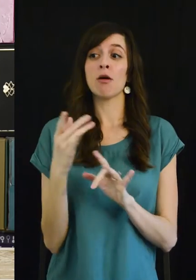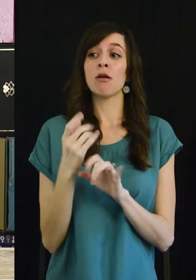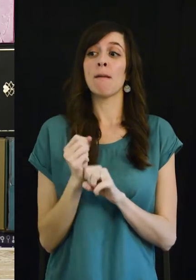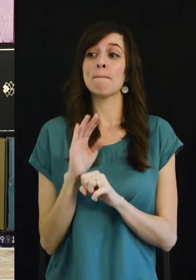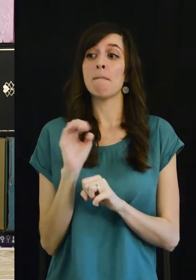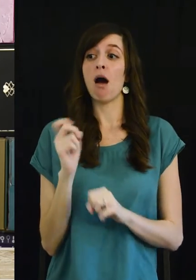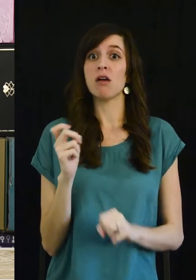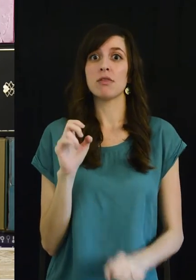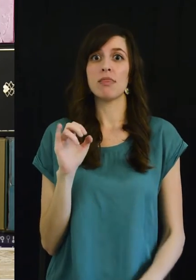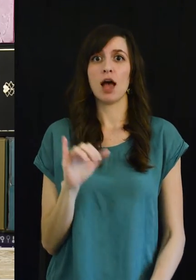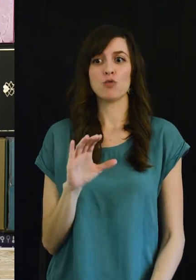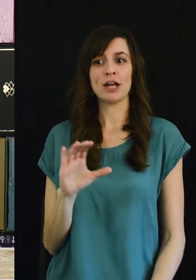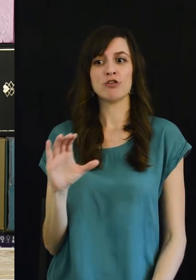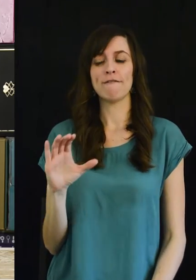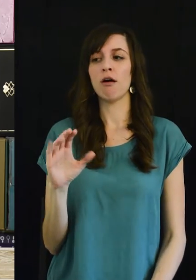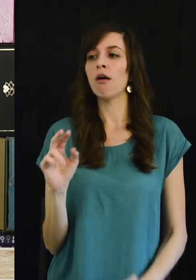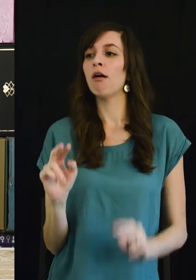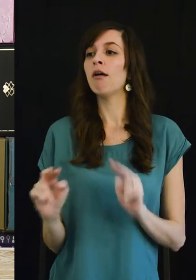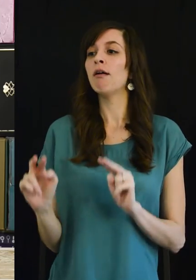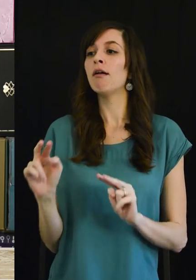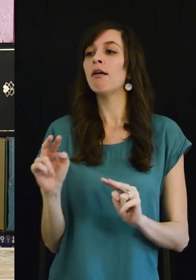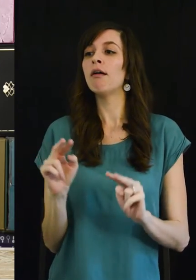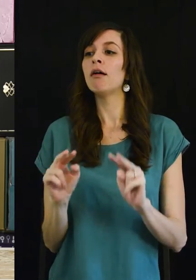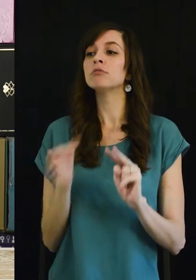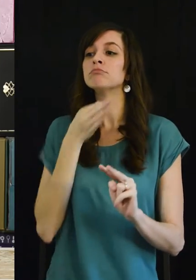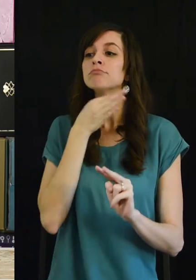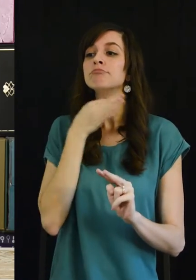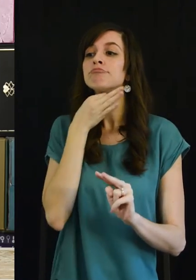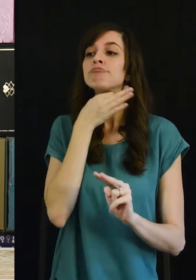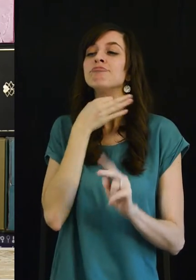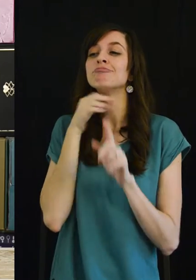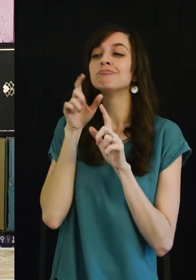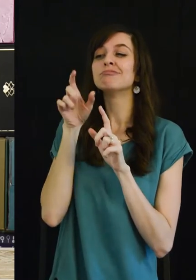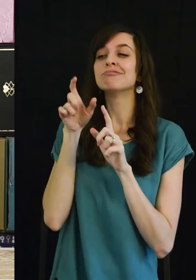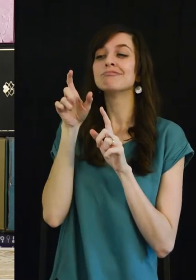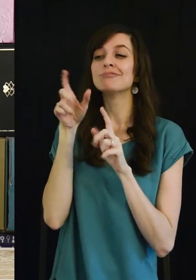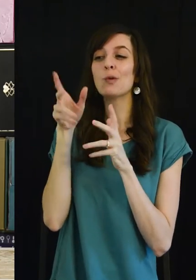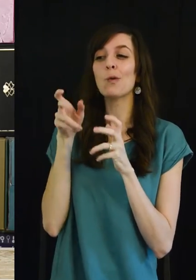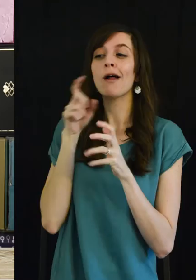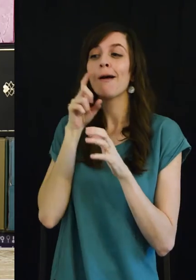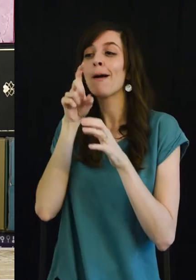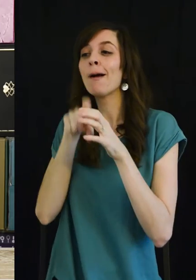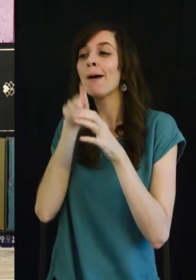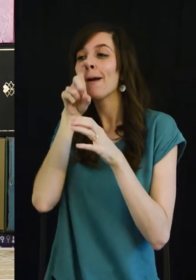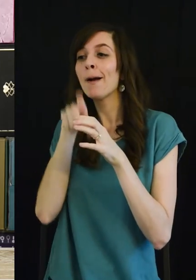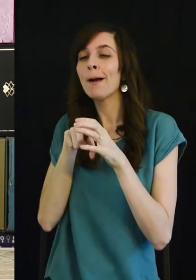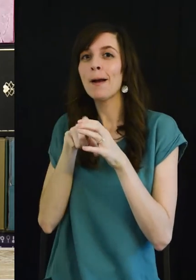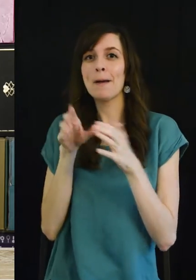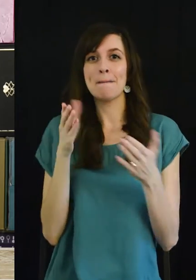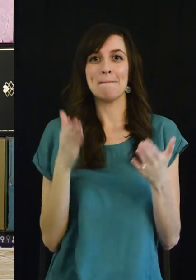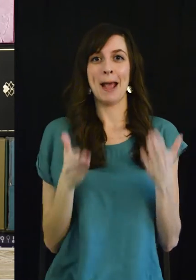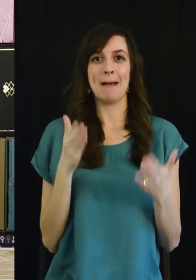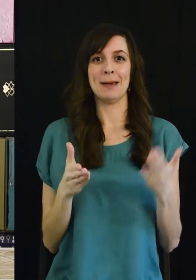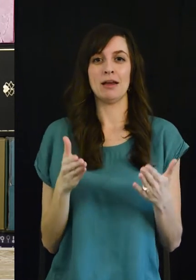and of course then take a photo and or be snooping to see what your neighbors getting maybe even the UPS workers